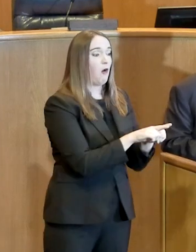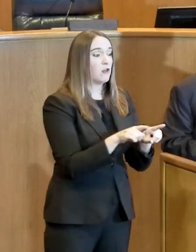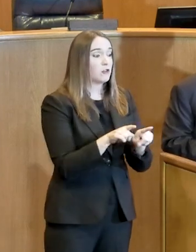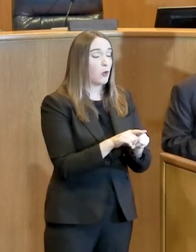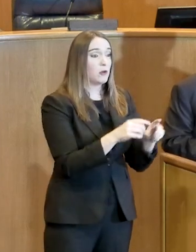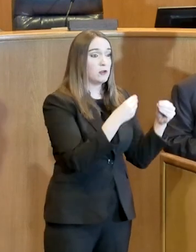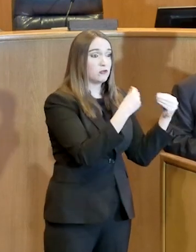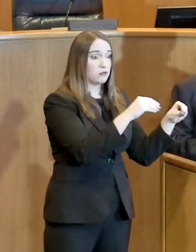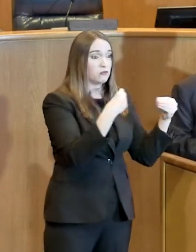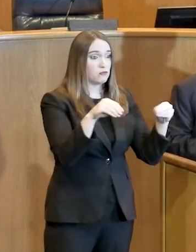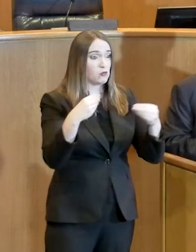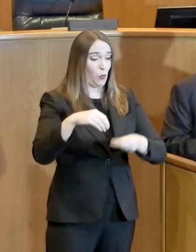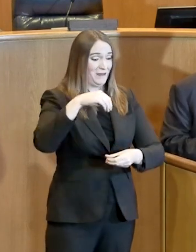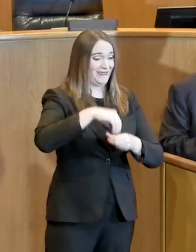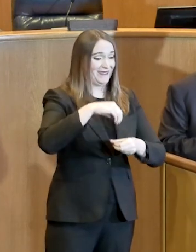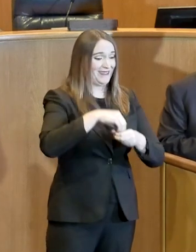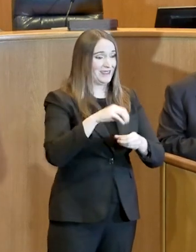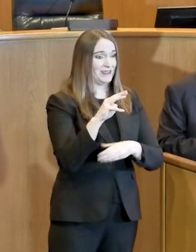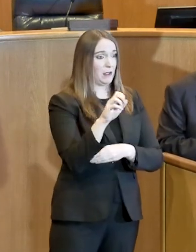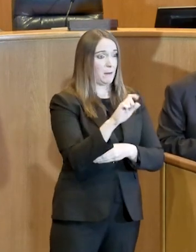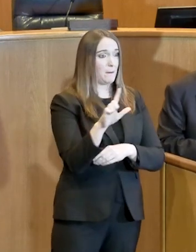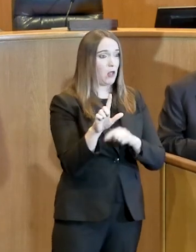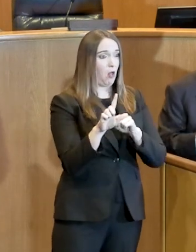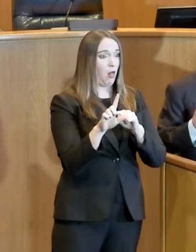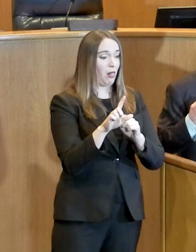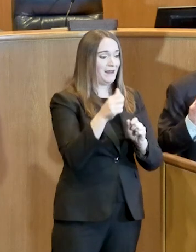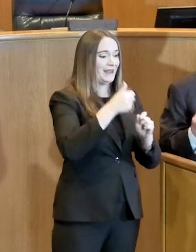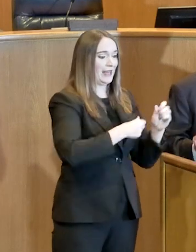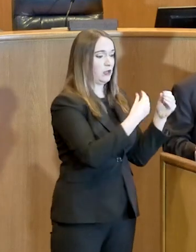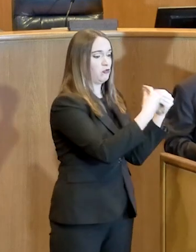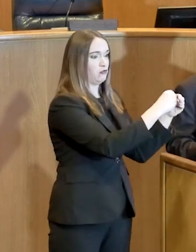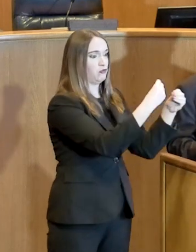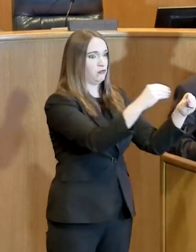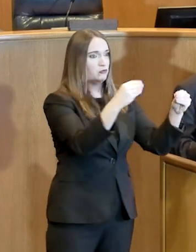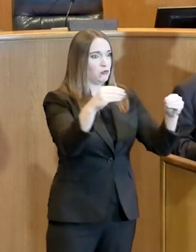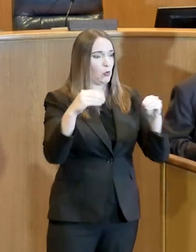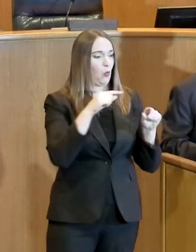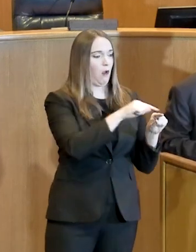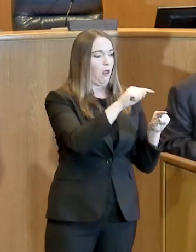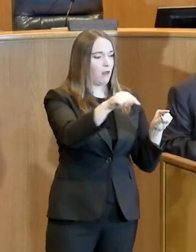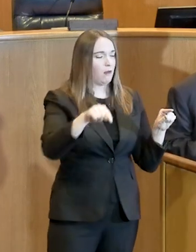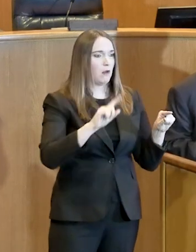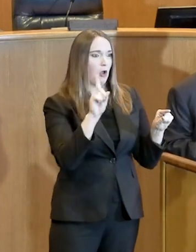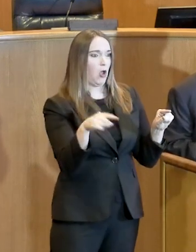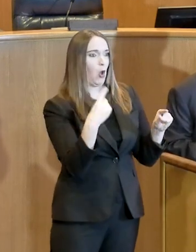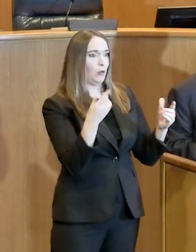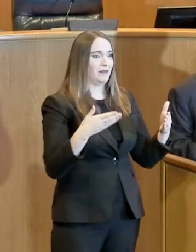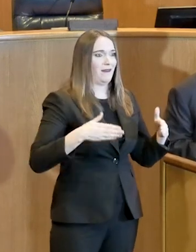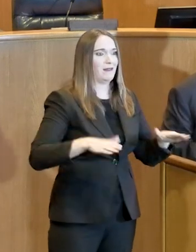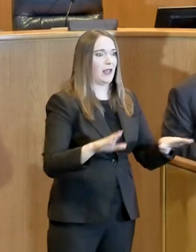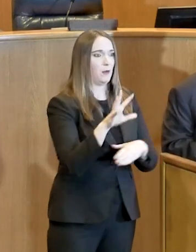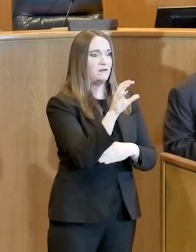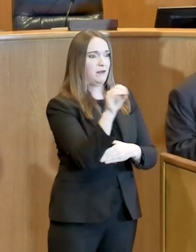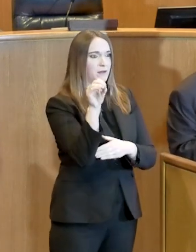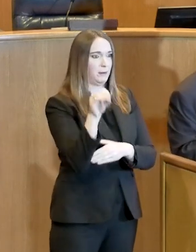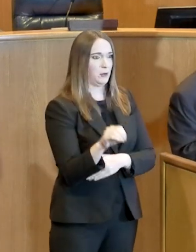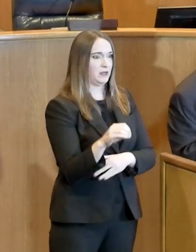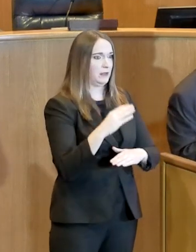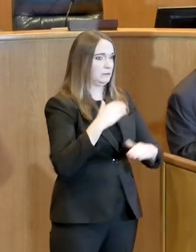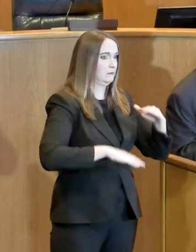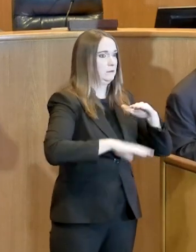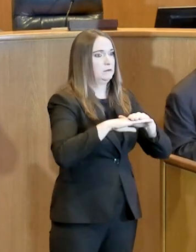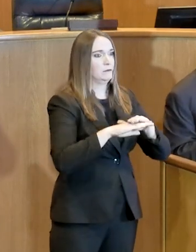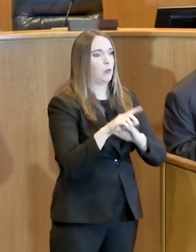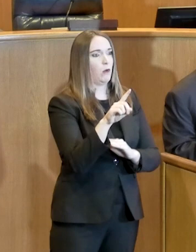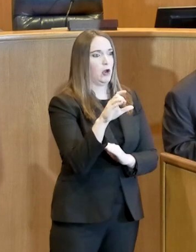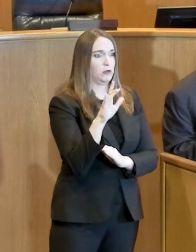the malls, again it would be 50% of occupancy with a maximum of 125. We recognize